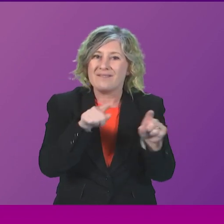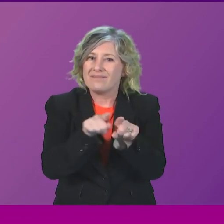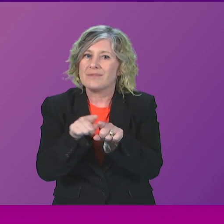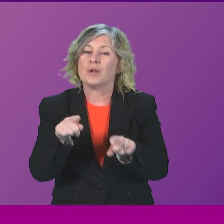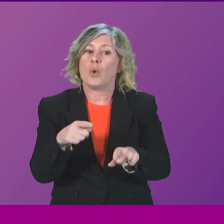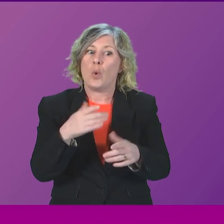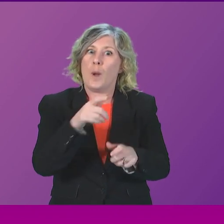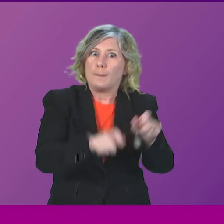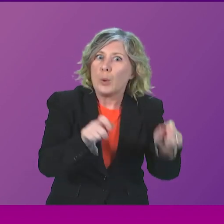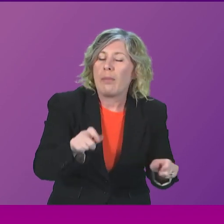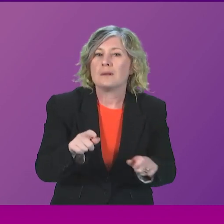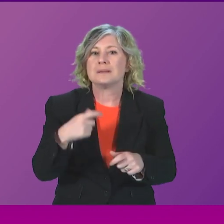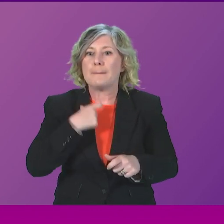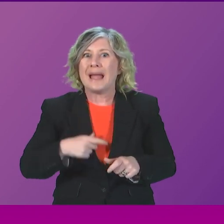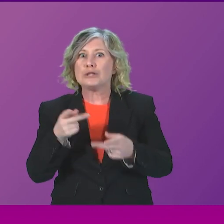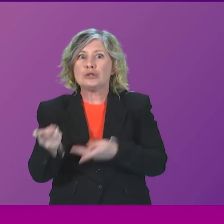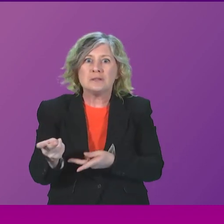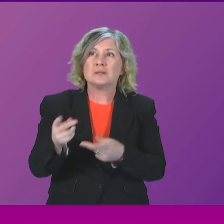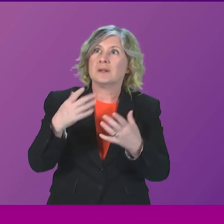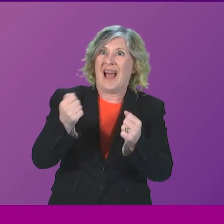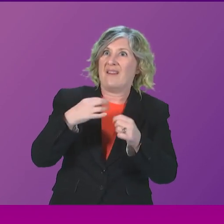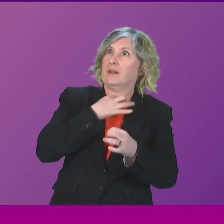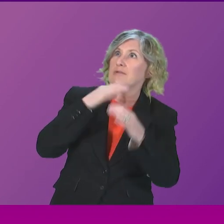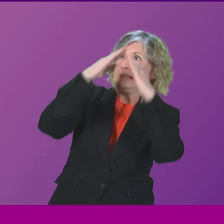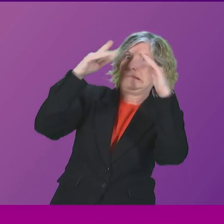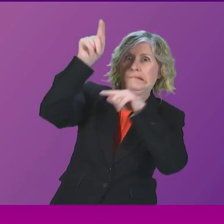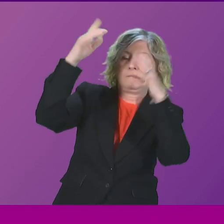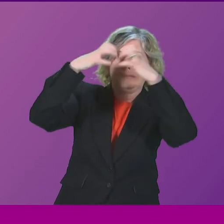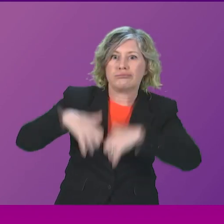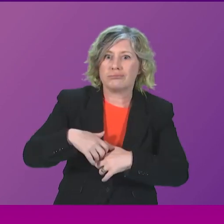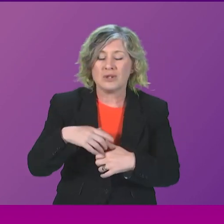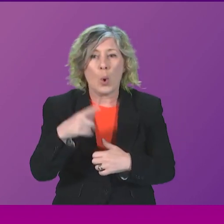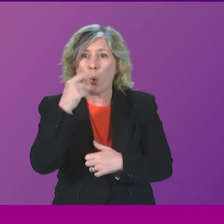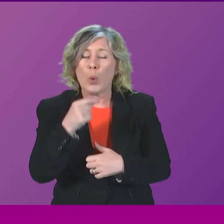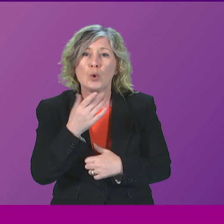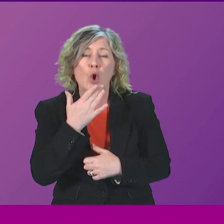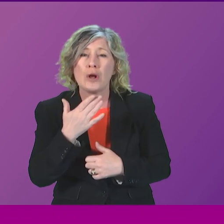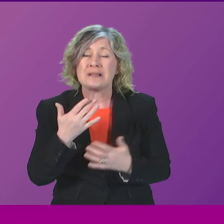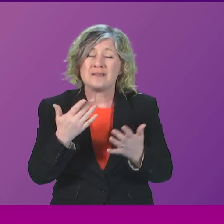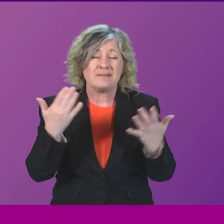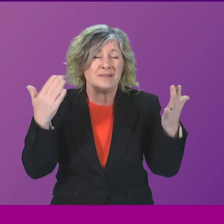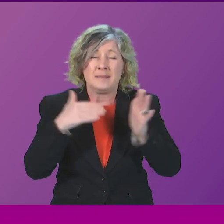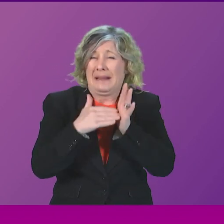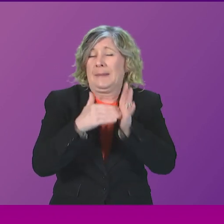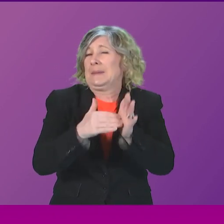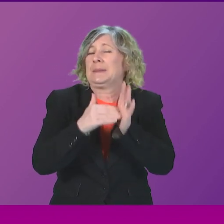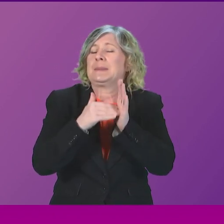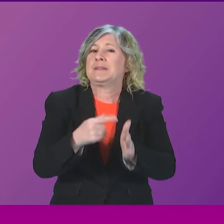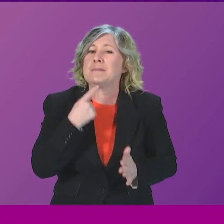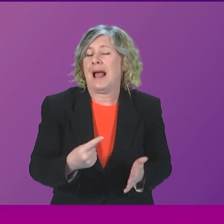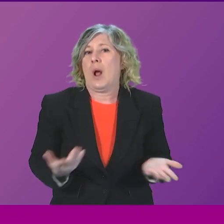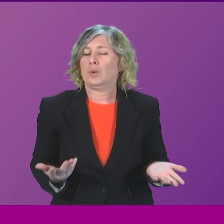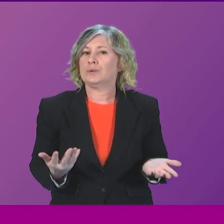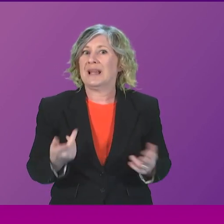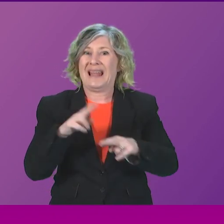the buildings at risk and fix them. That could cost tens or hundreds of millions of pounds. So will the First